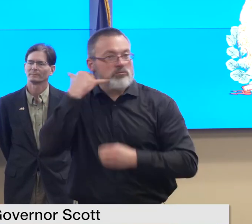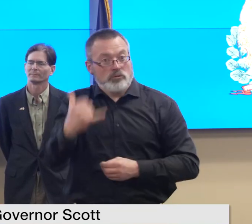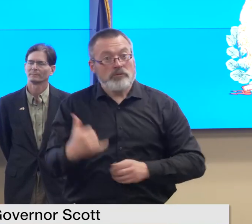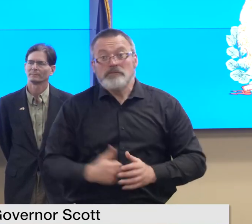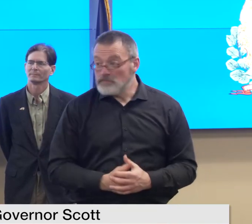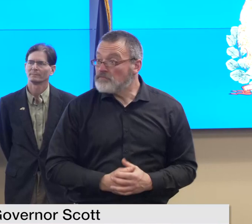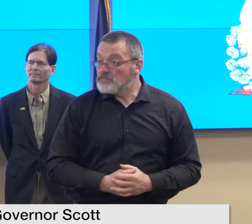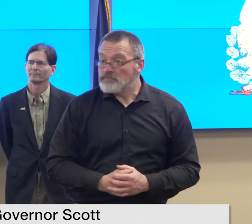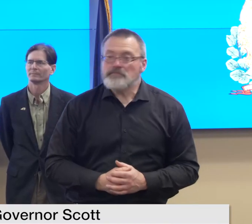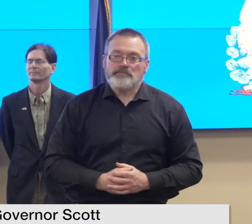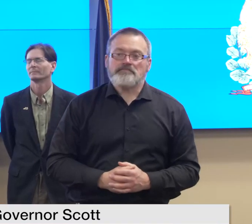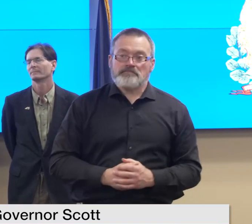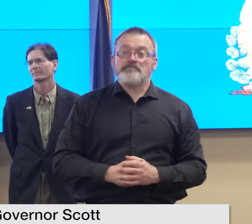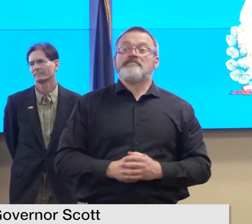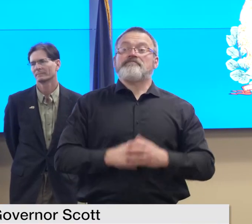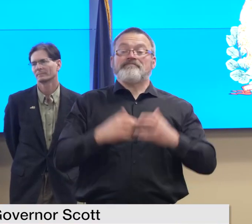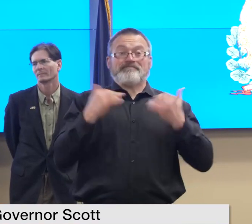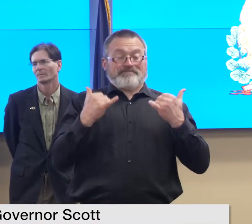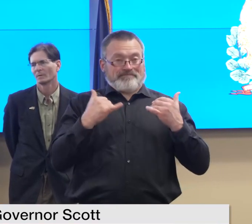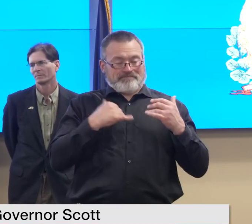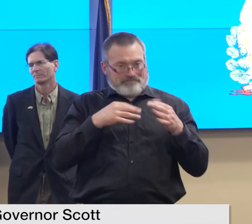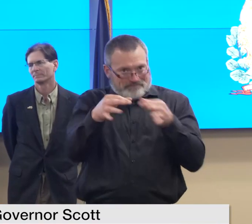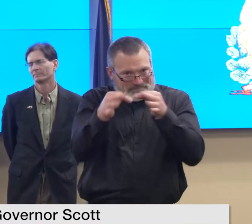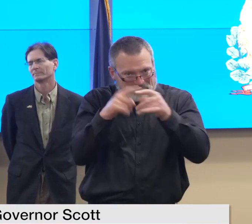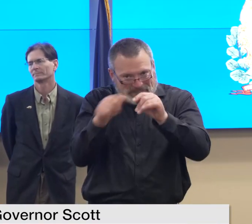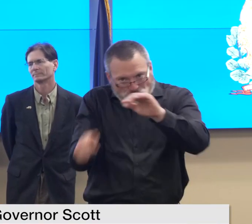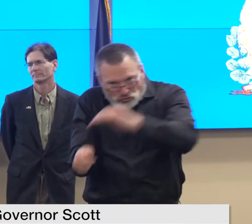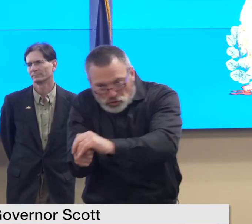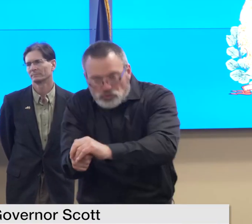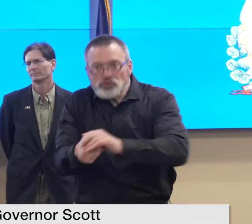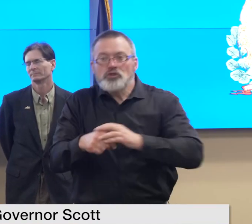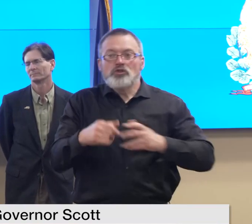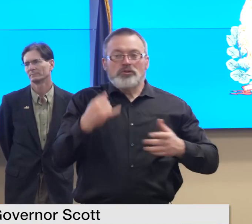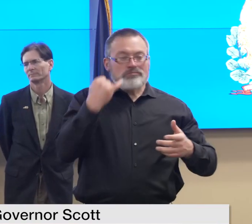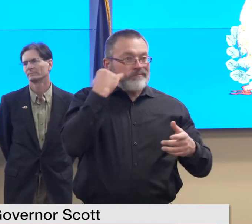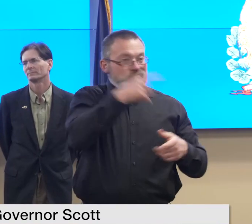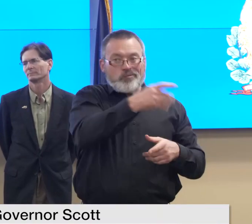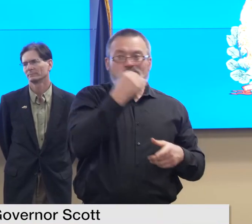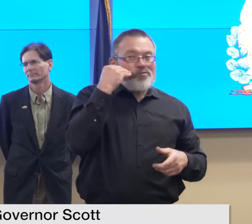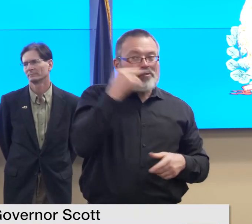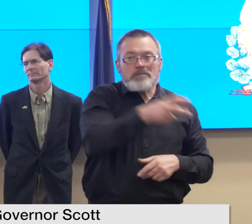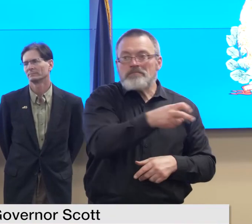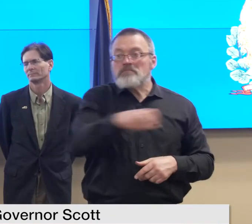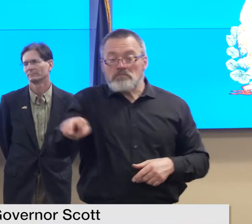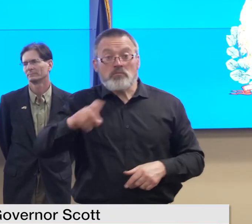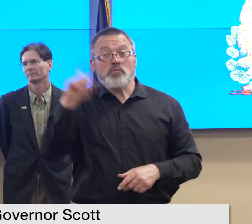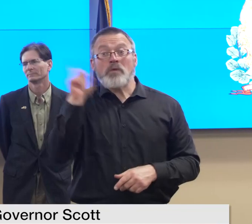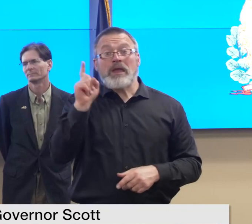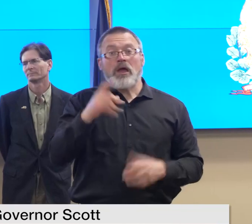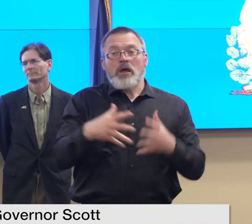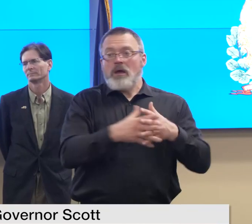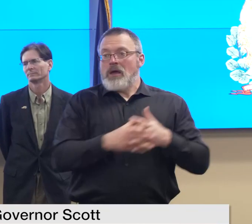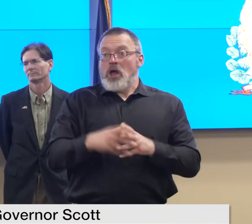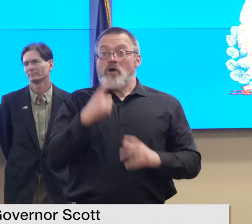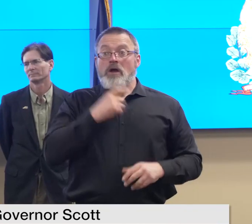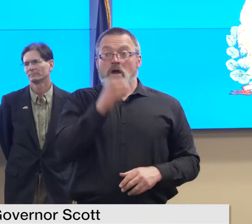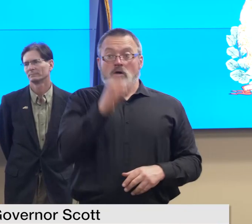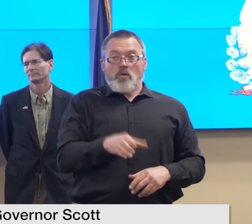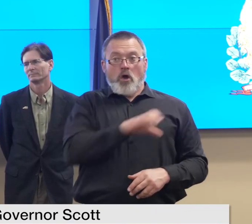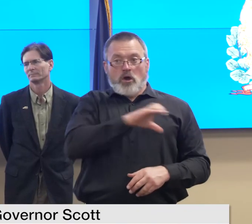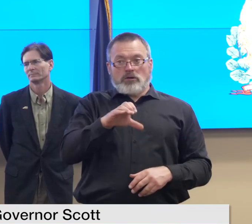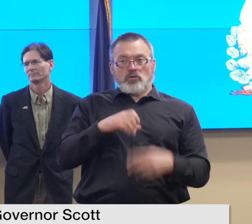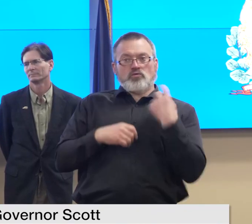a word about shelters the two american red cross shelters in barry and lindenville will be on